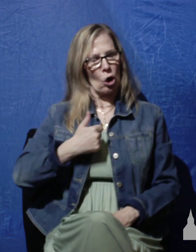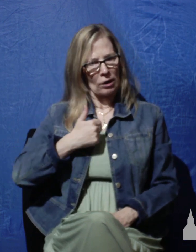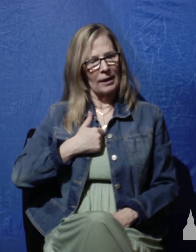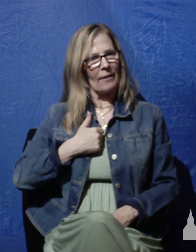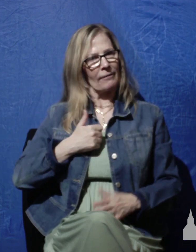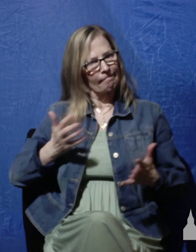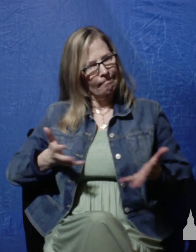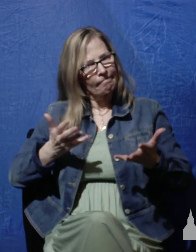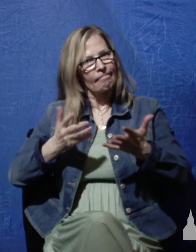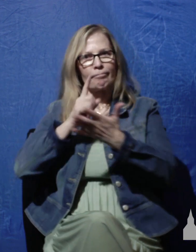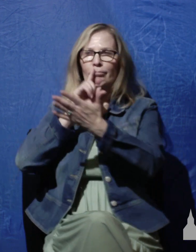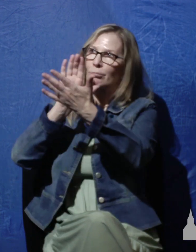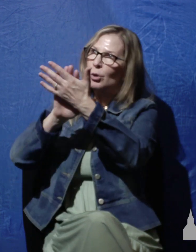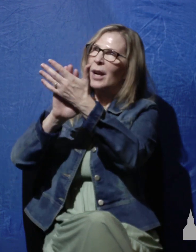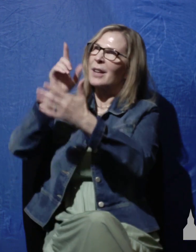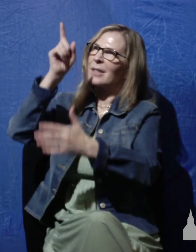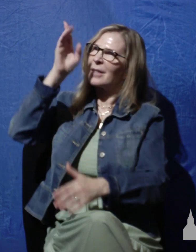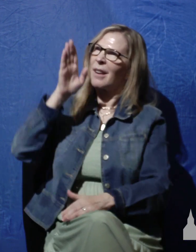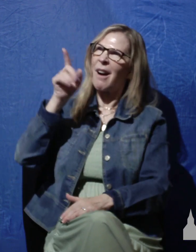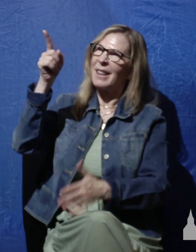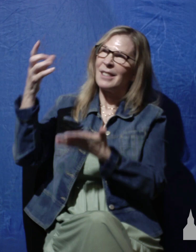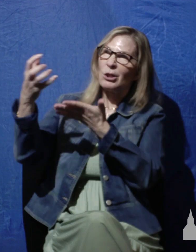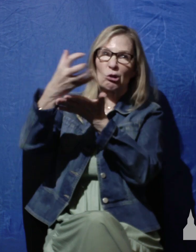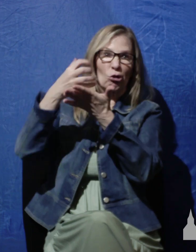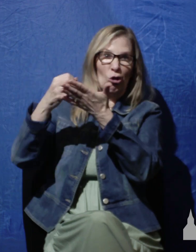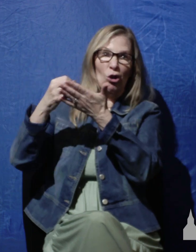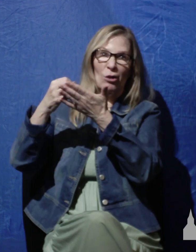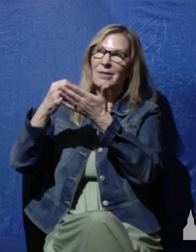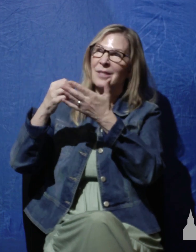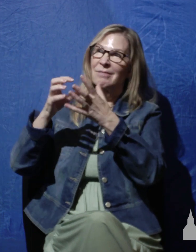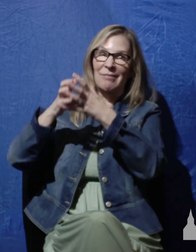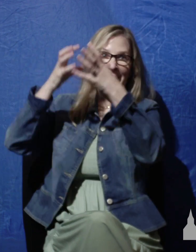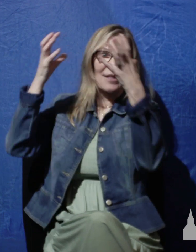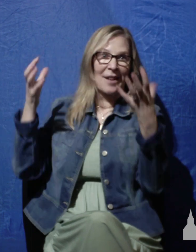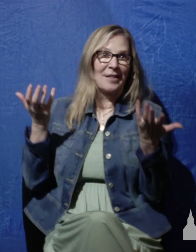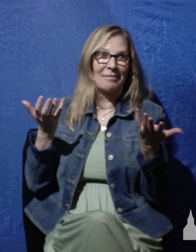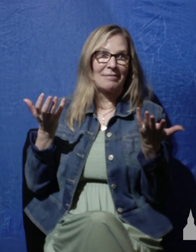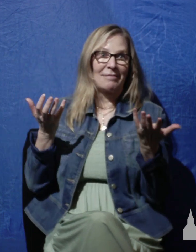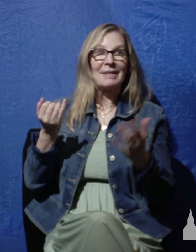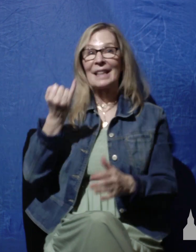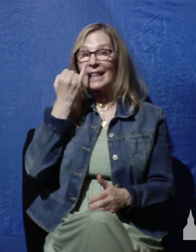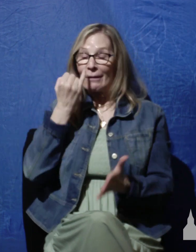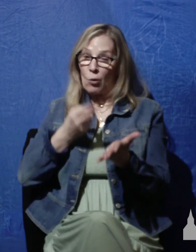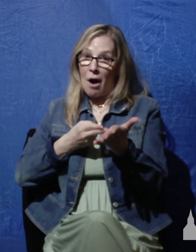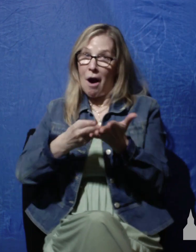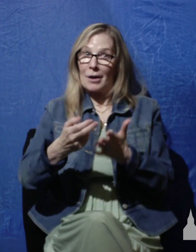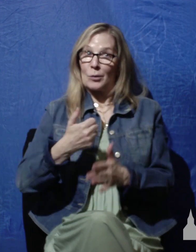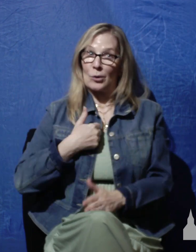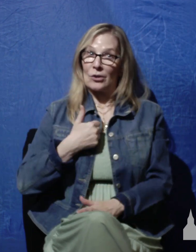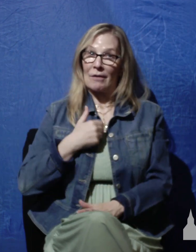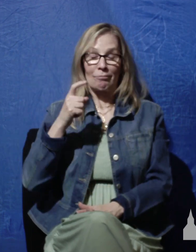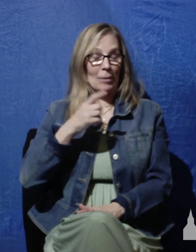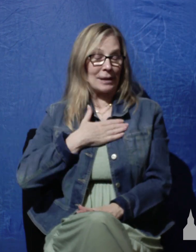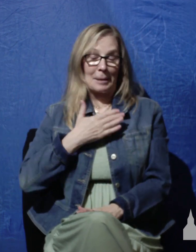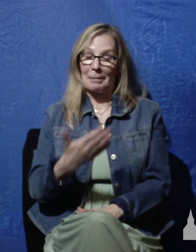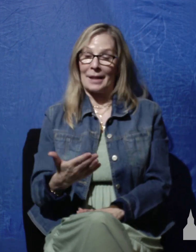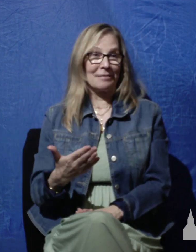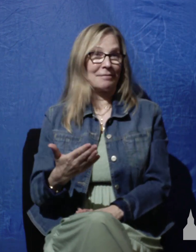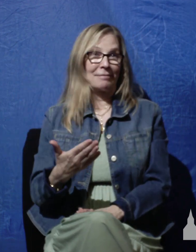the way he should be praised. Listen, if we're honest with ourselves, we have to admit that sometimes we